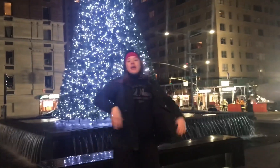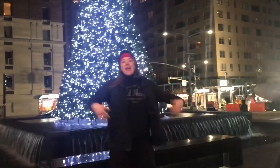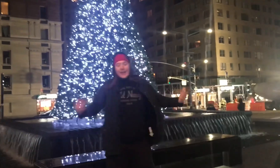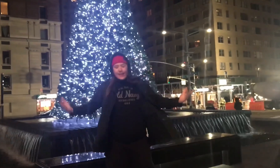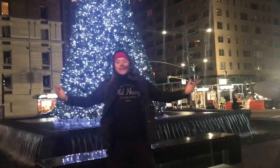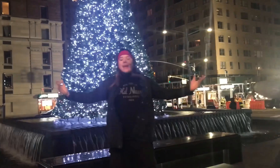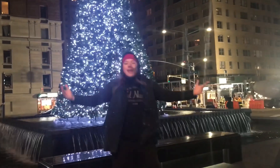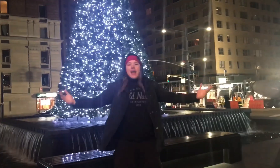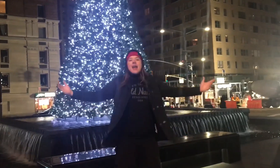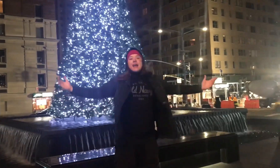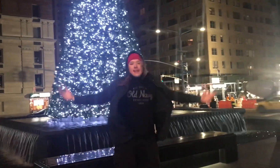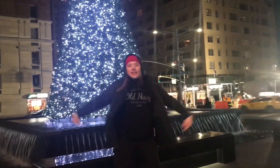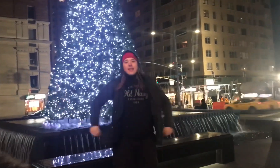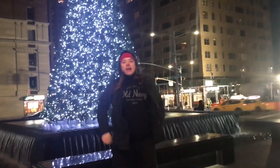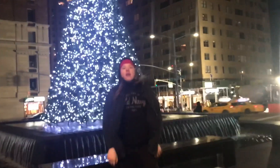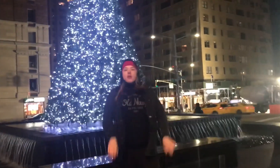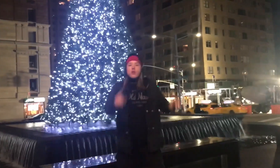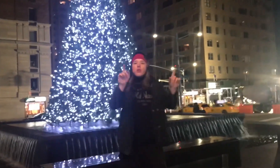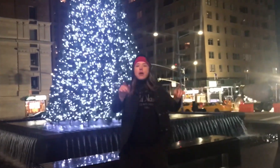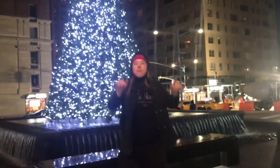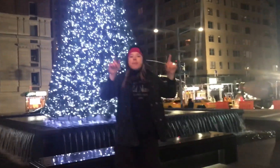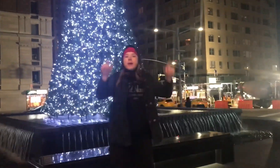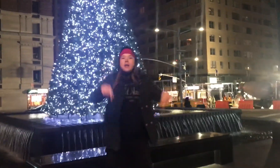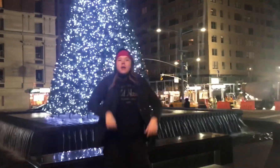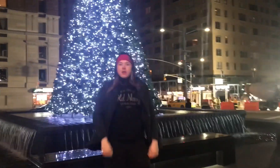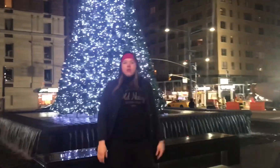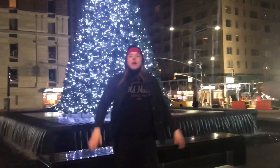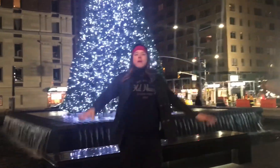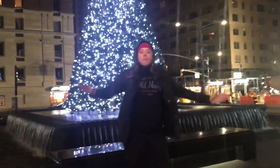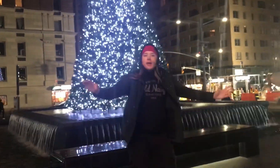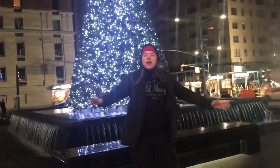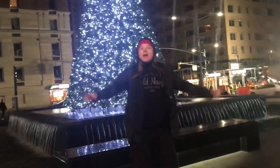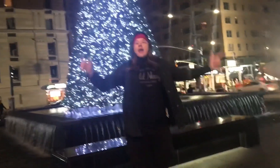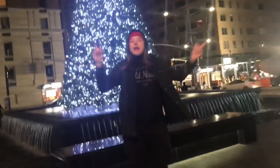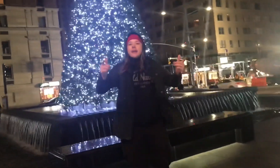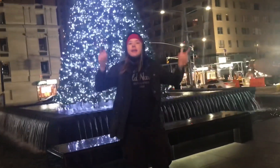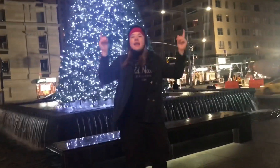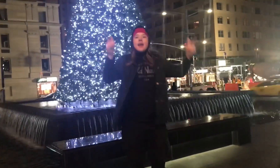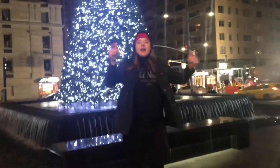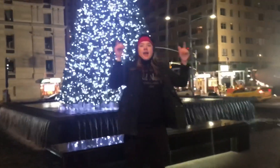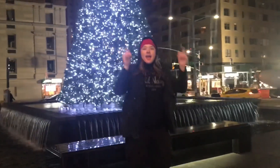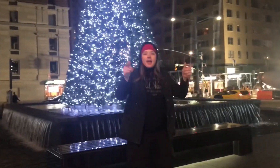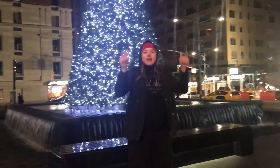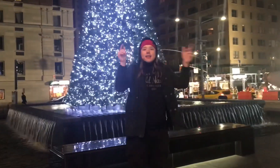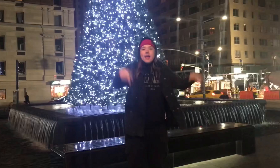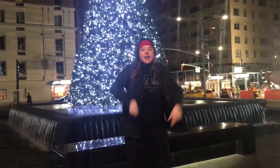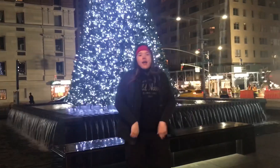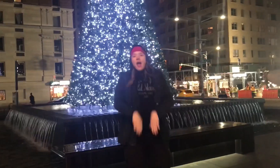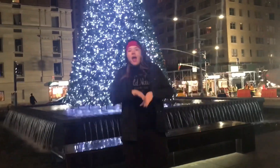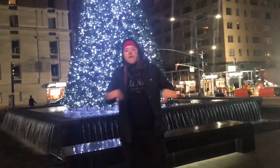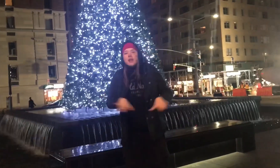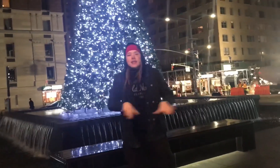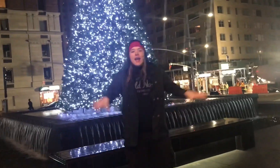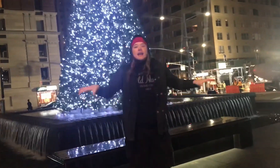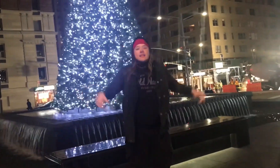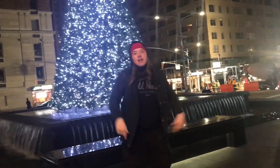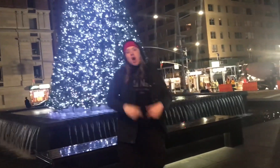I think I had an amazing relevation, with myself it's eternal evaluation. I formulated a brand new equation, from all the evil that I have mistaken.